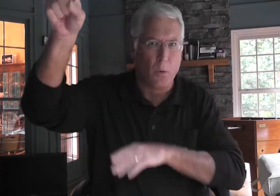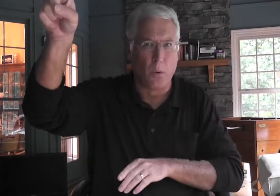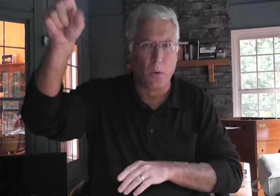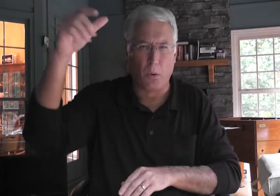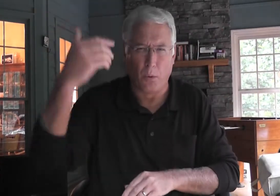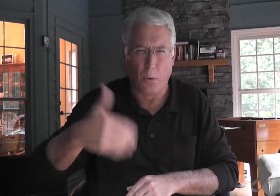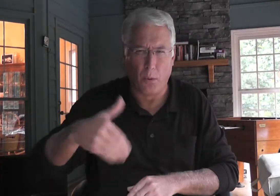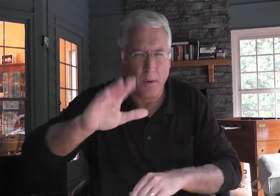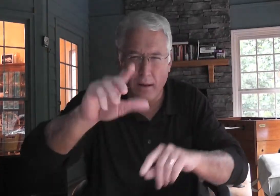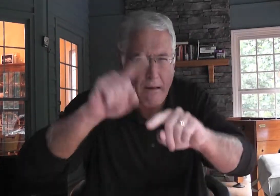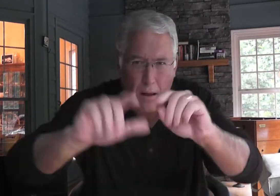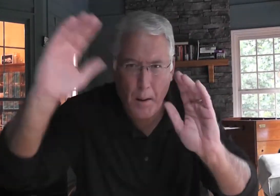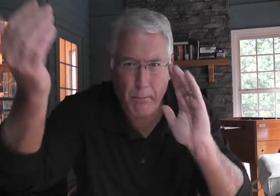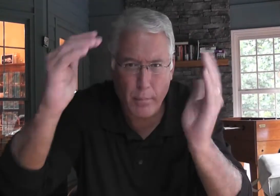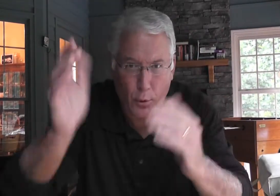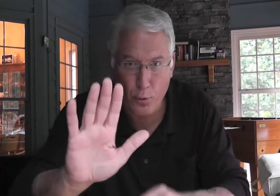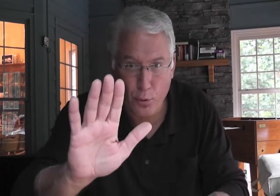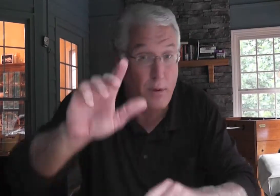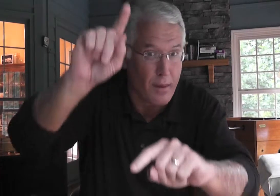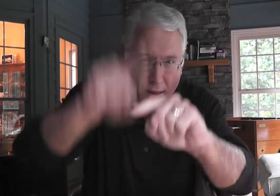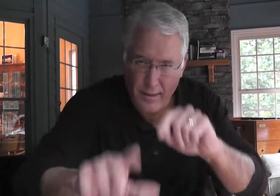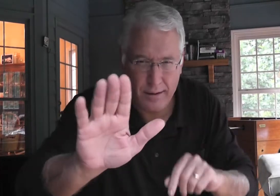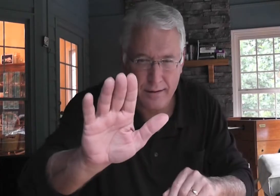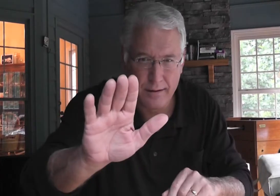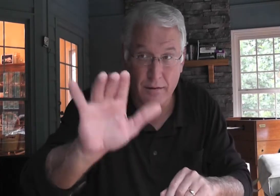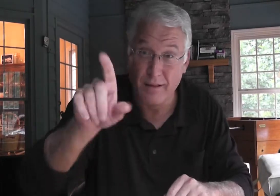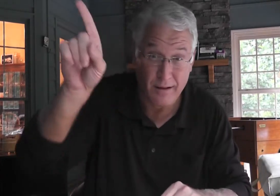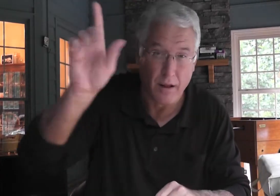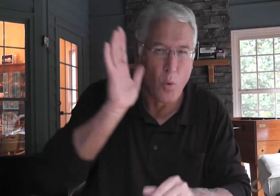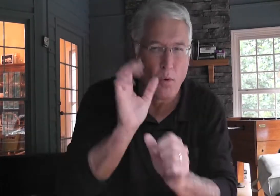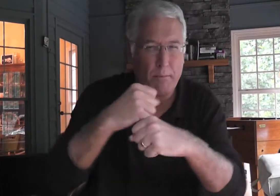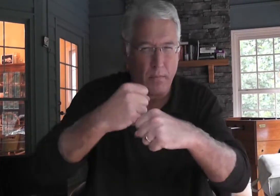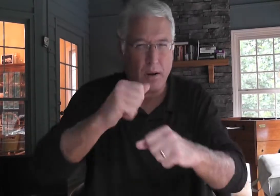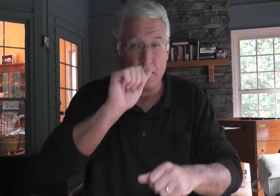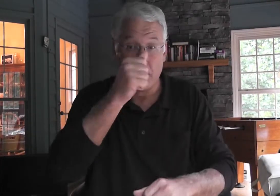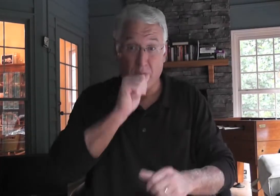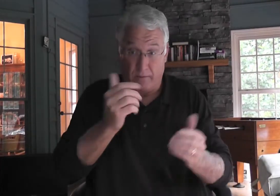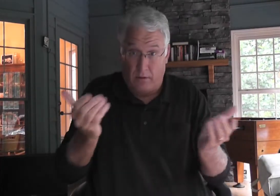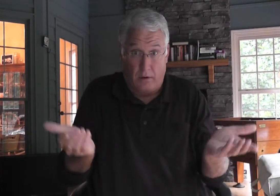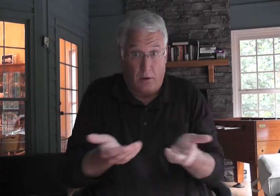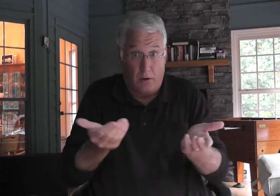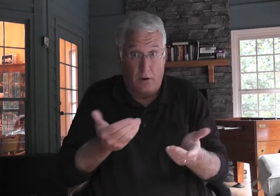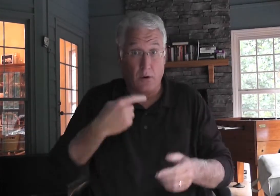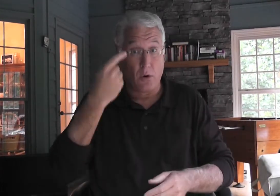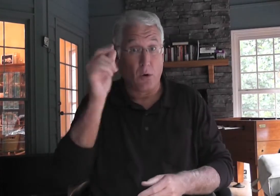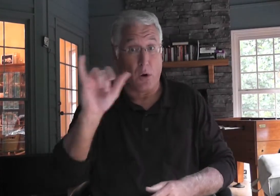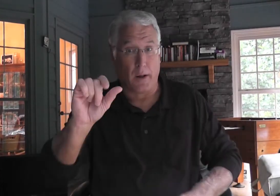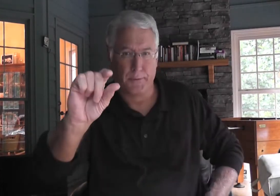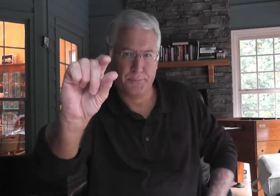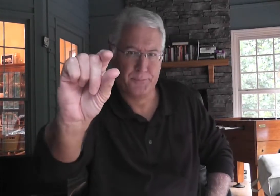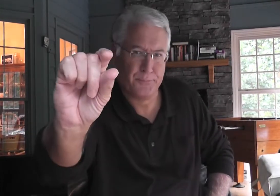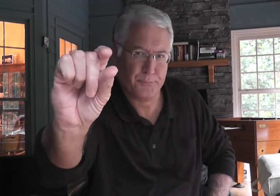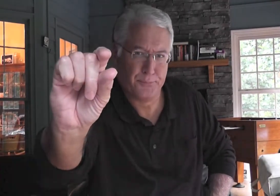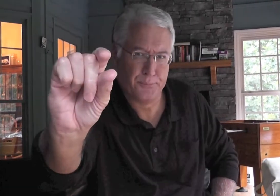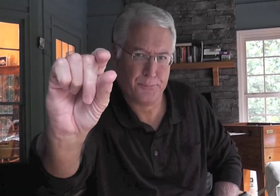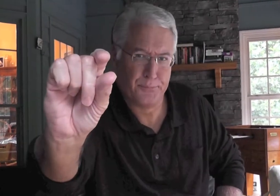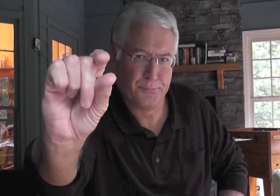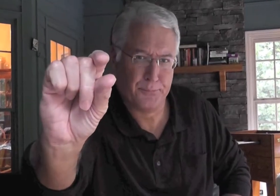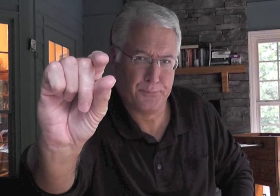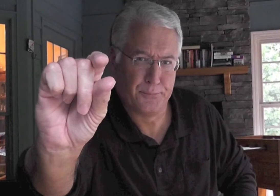There is no comparison. It can't compare. It can't. Suffering here is like it's this